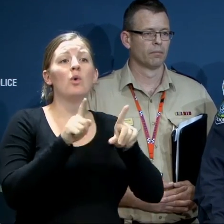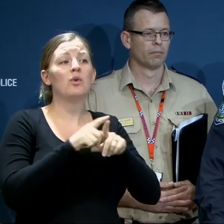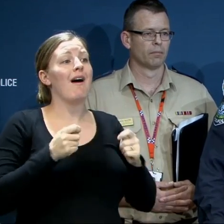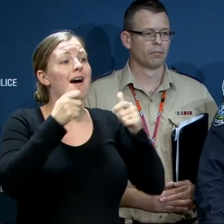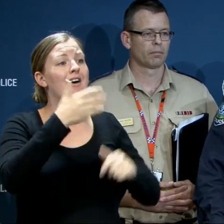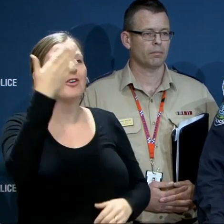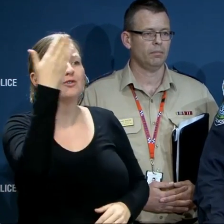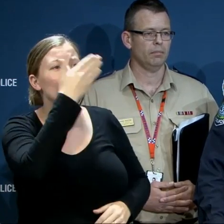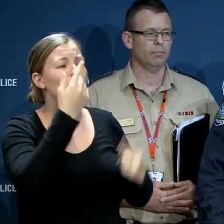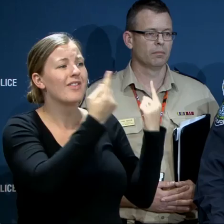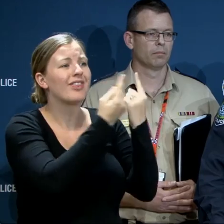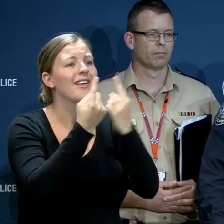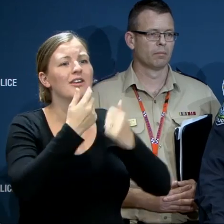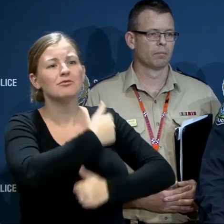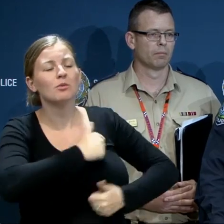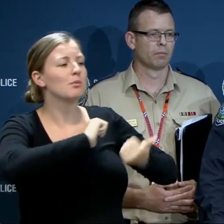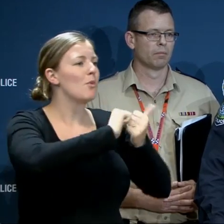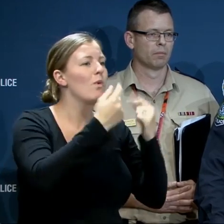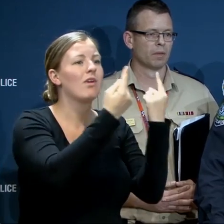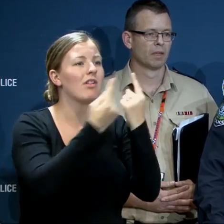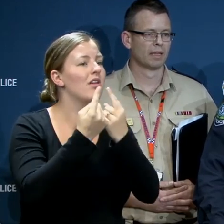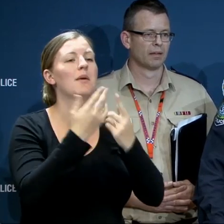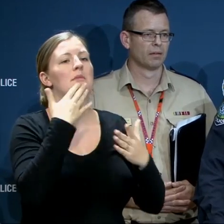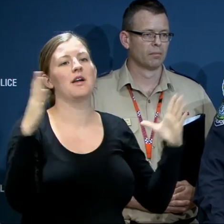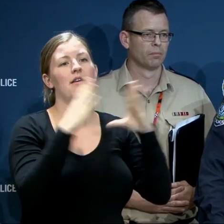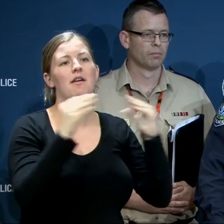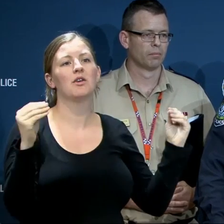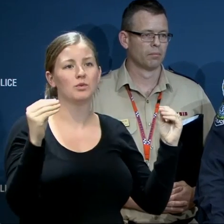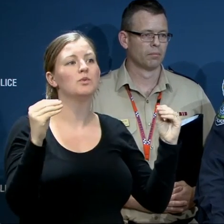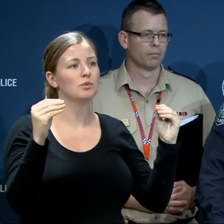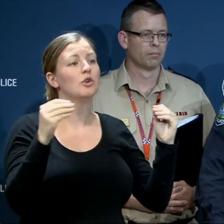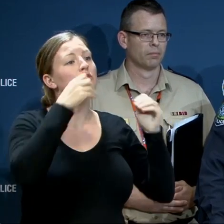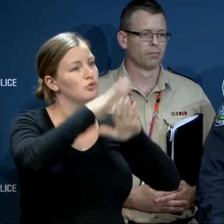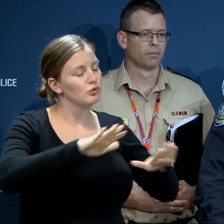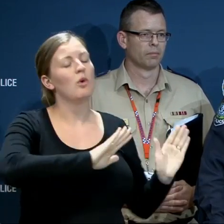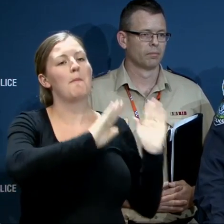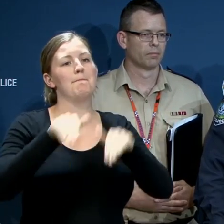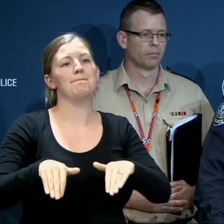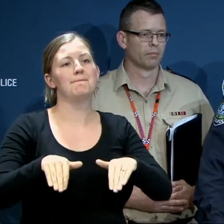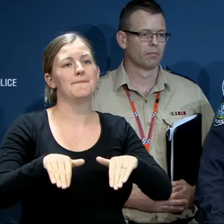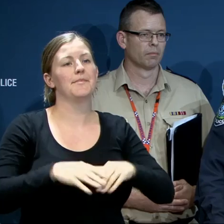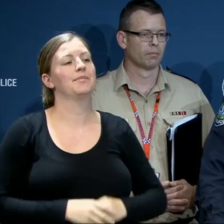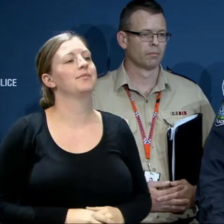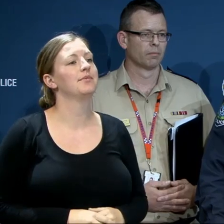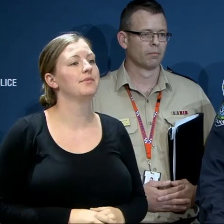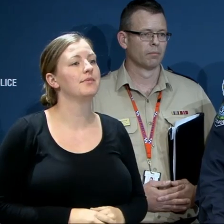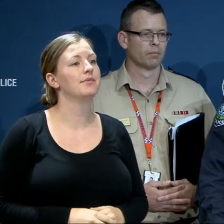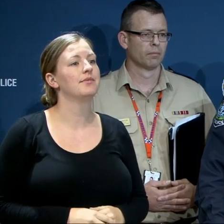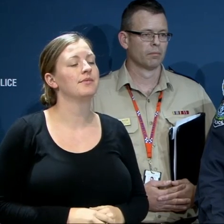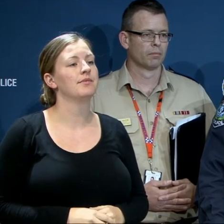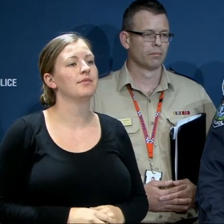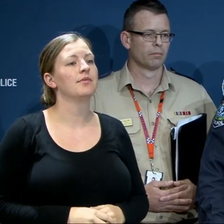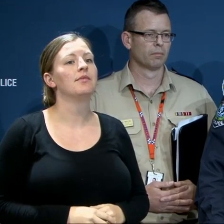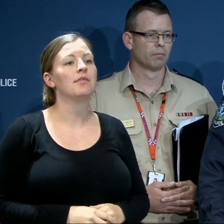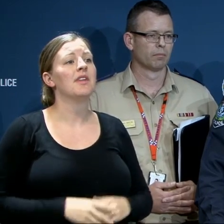are completely discretionary should be considered in terms of cancelling those and children to be taken home. We're also recommending that people who